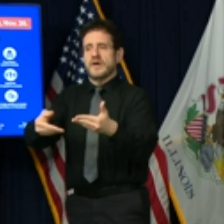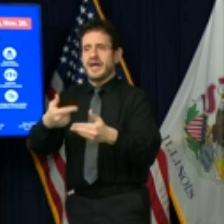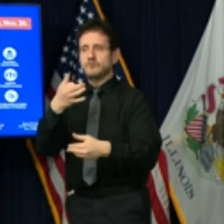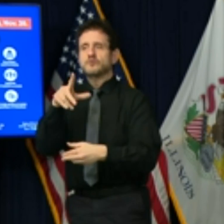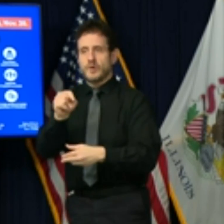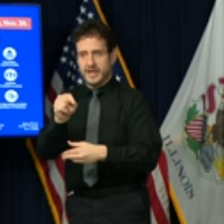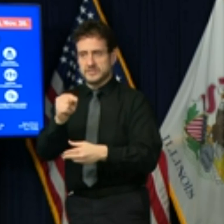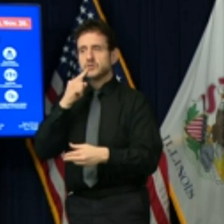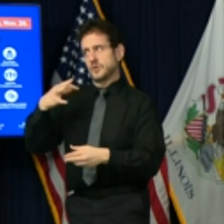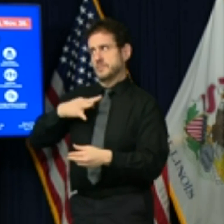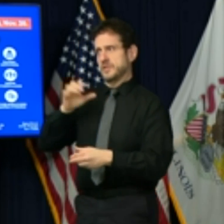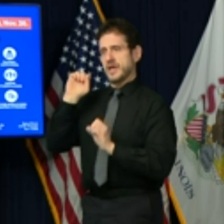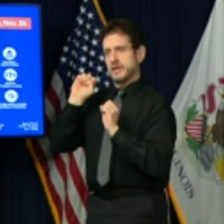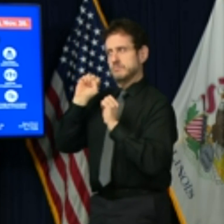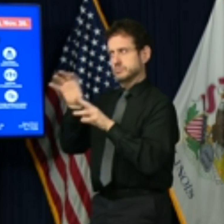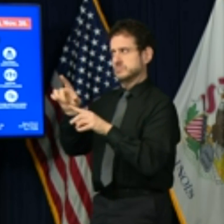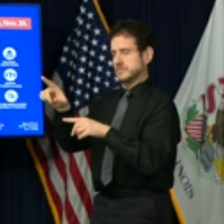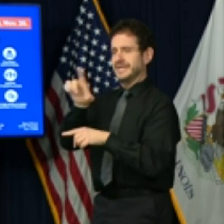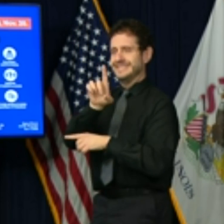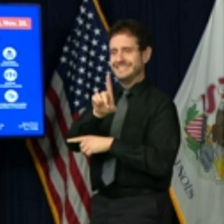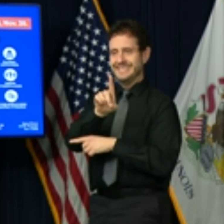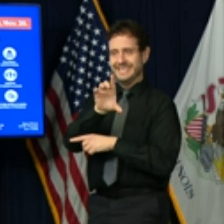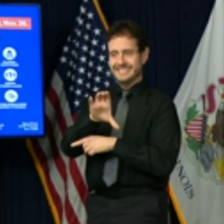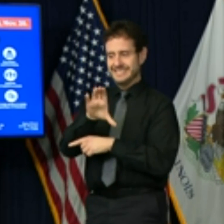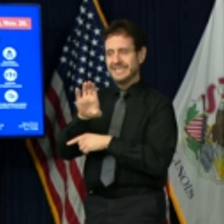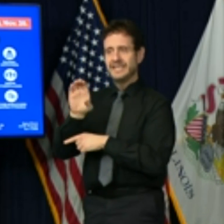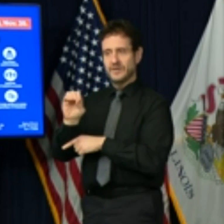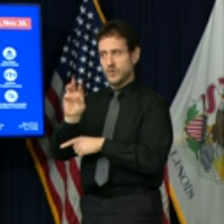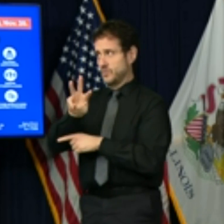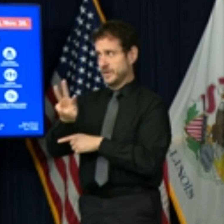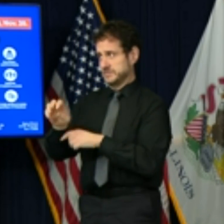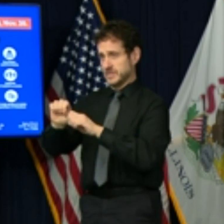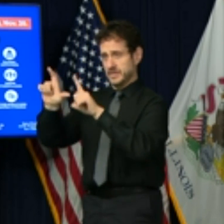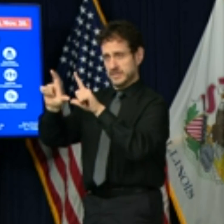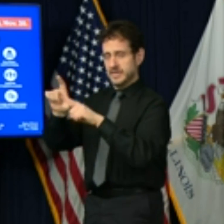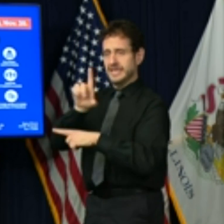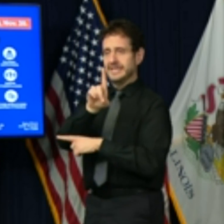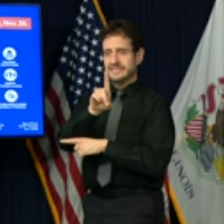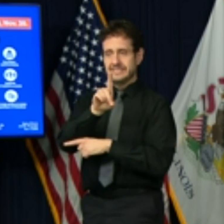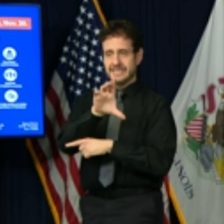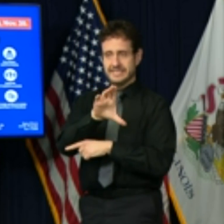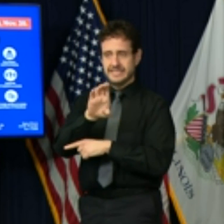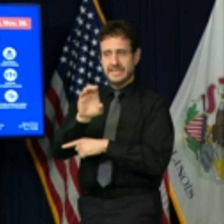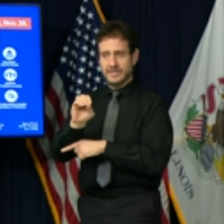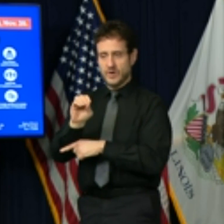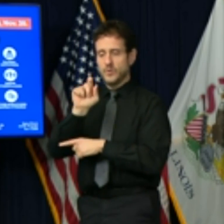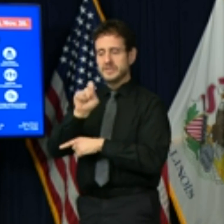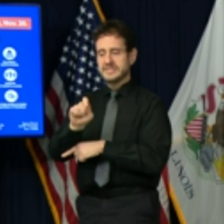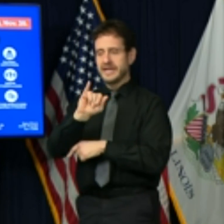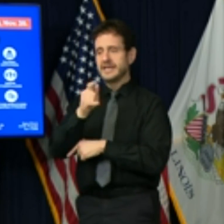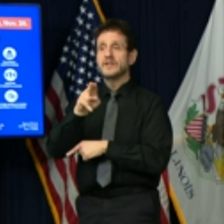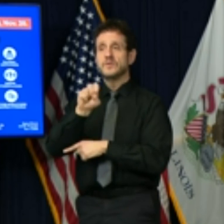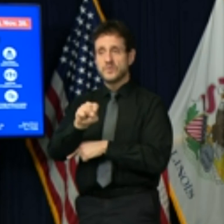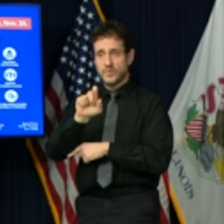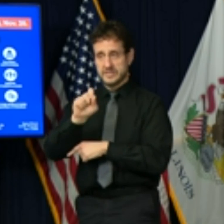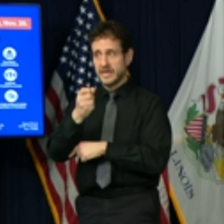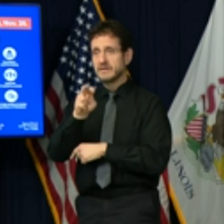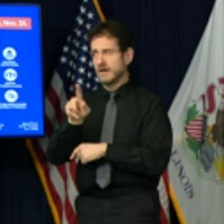They can be applied for on the DCEO website at dceo.illinois.gov.